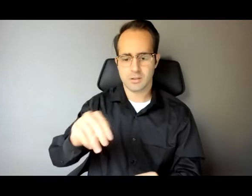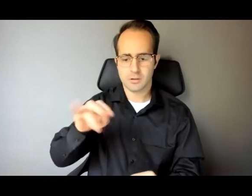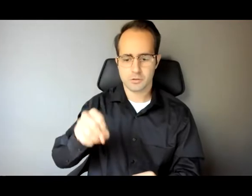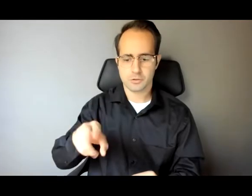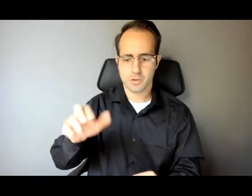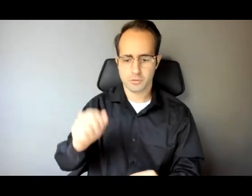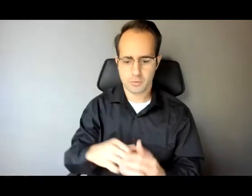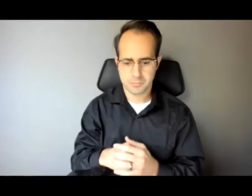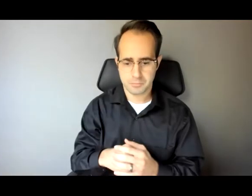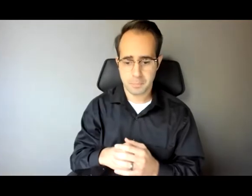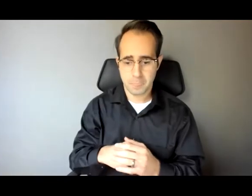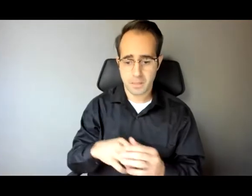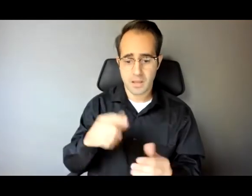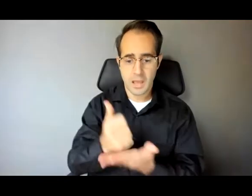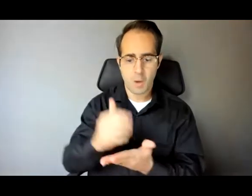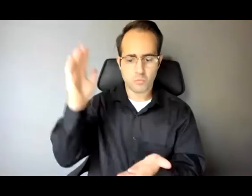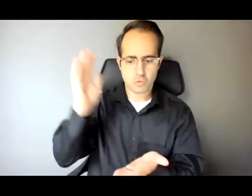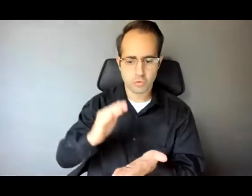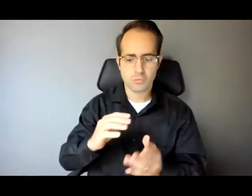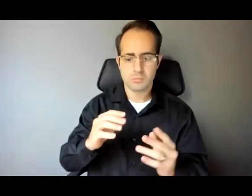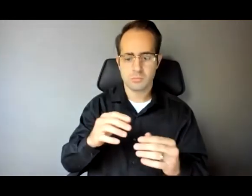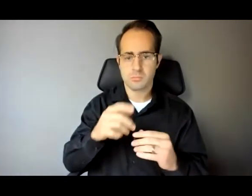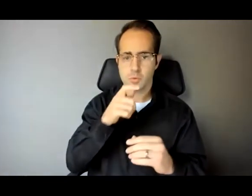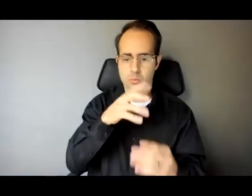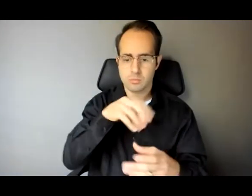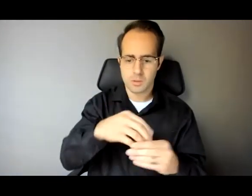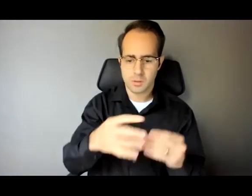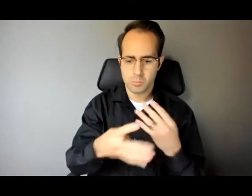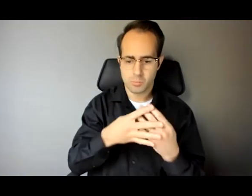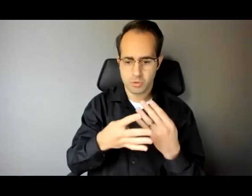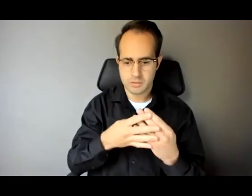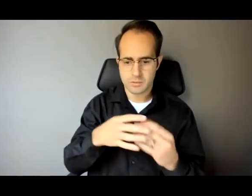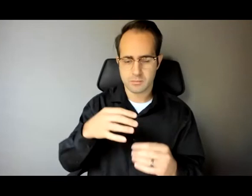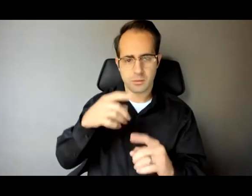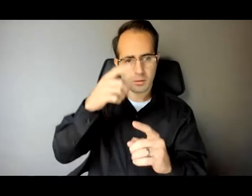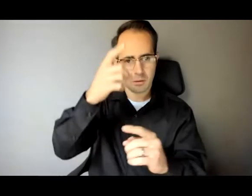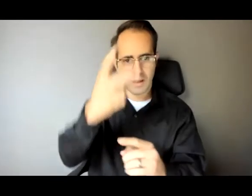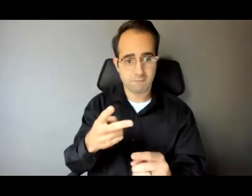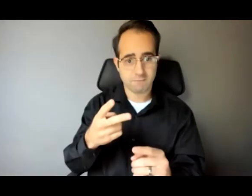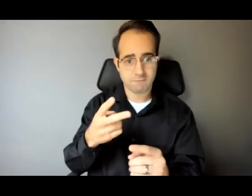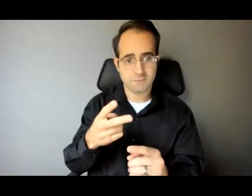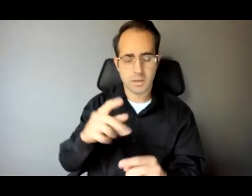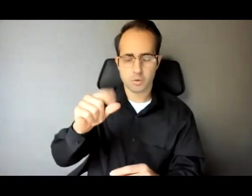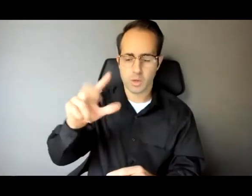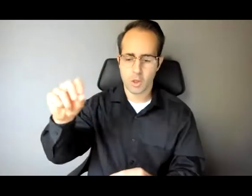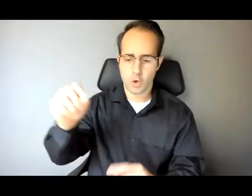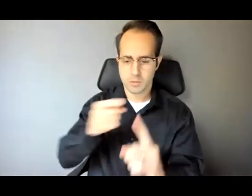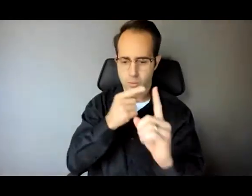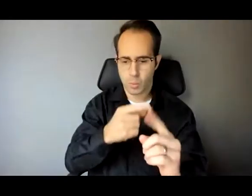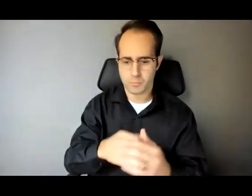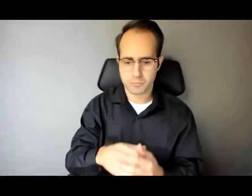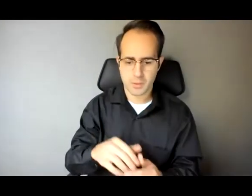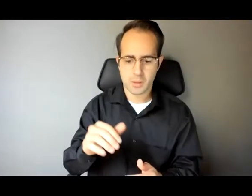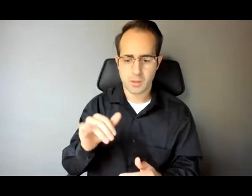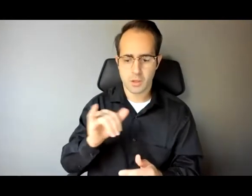recognized with multiple honors, including the 2016 Robert F. Kennedy Human Rights Award, and the 2017